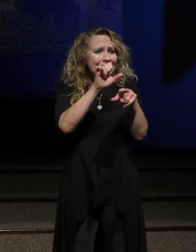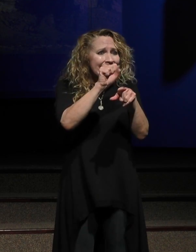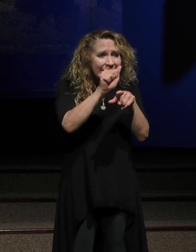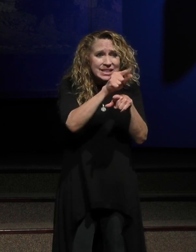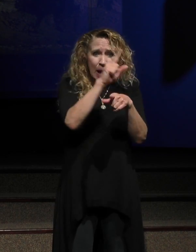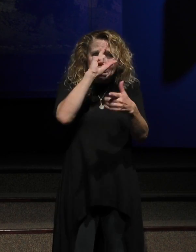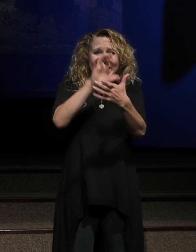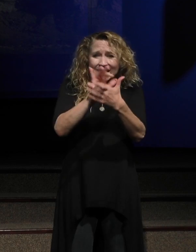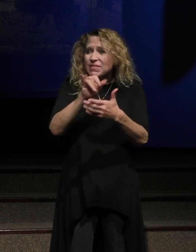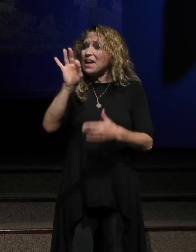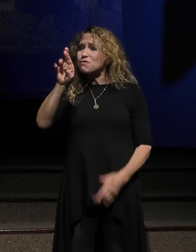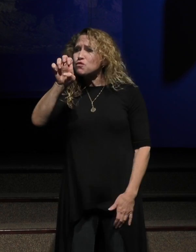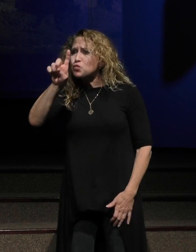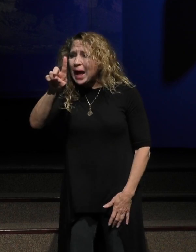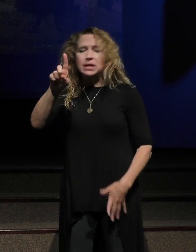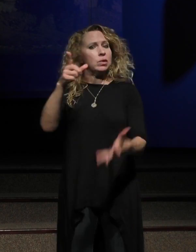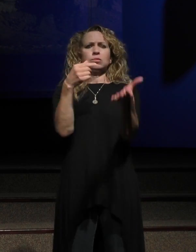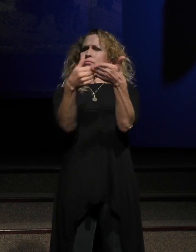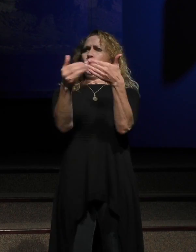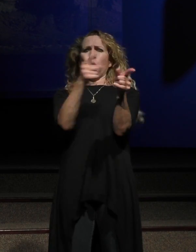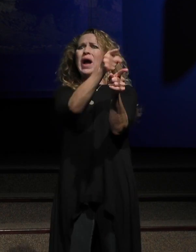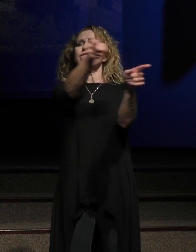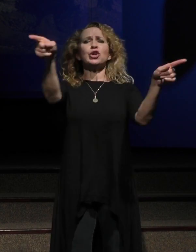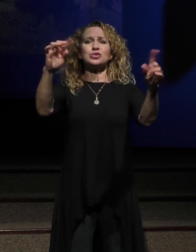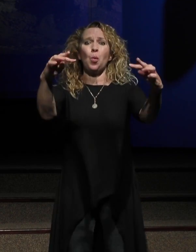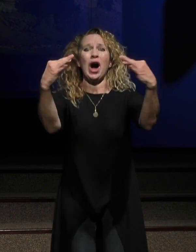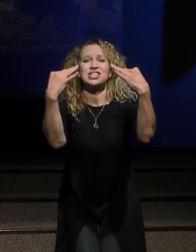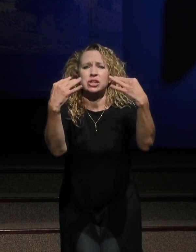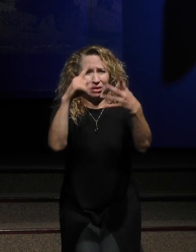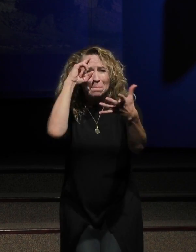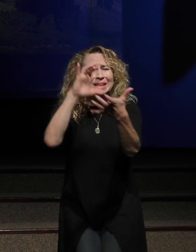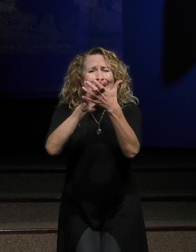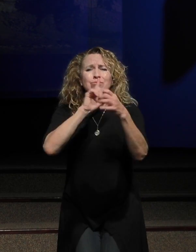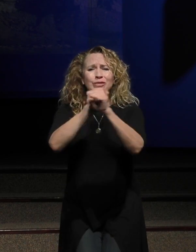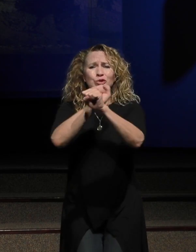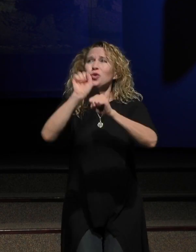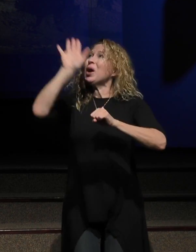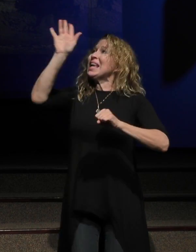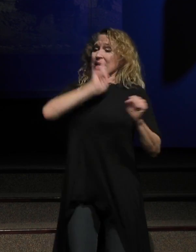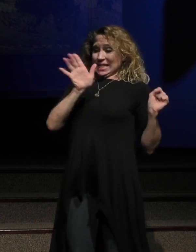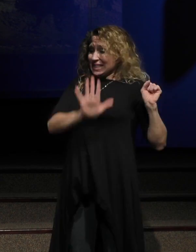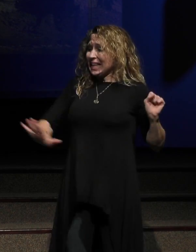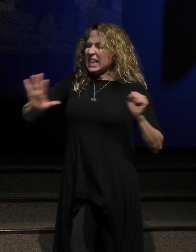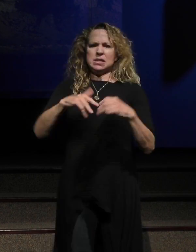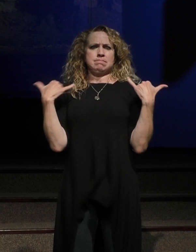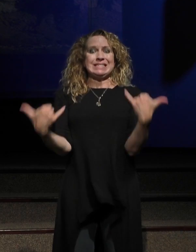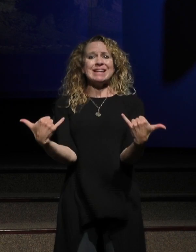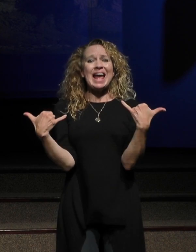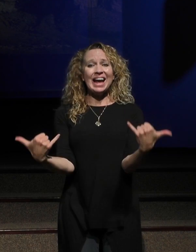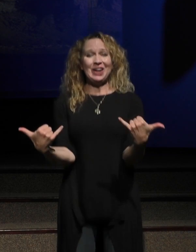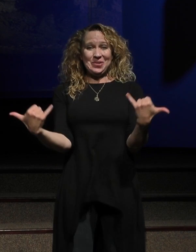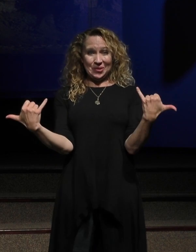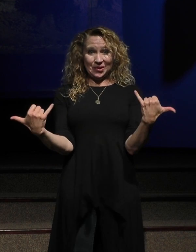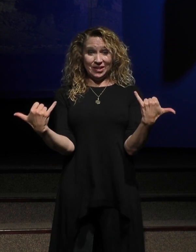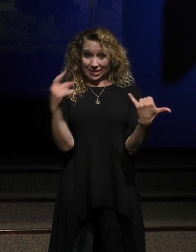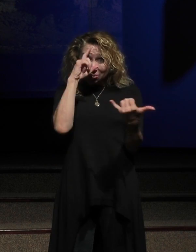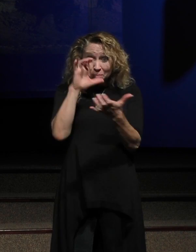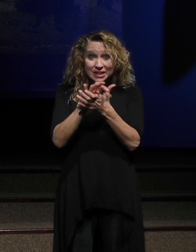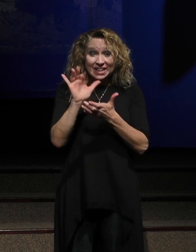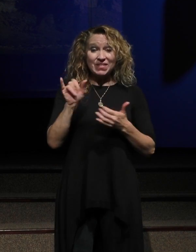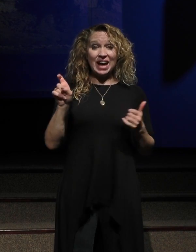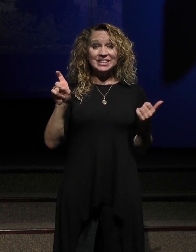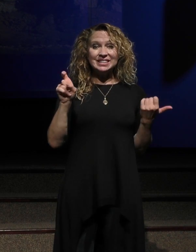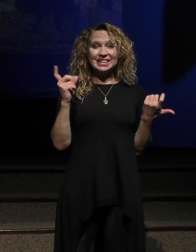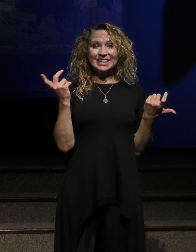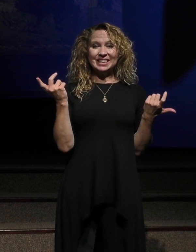do you believe that? Fred, you know, whoever, do you believe that the kingdom of God is now? Do you believe that? Right.